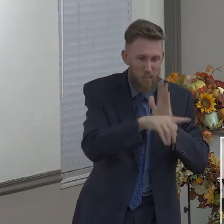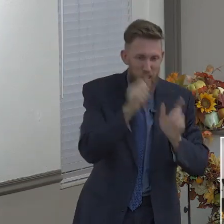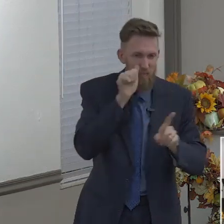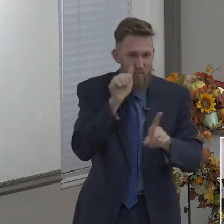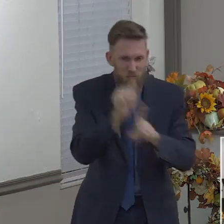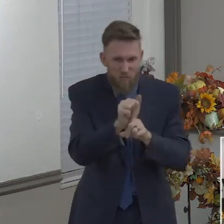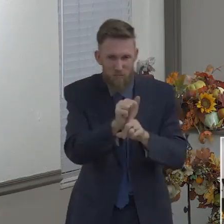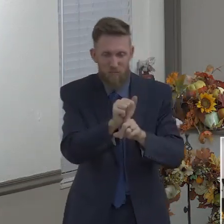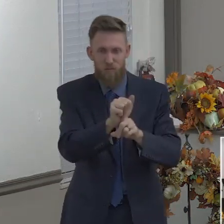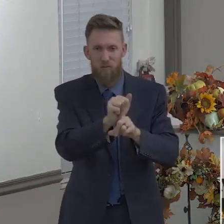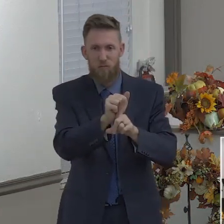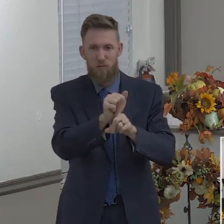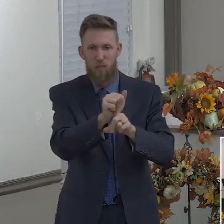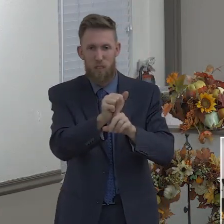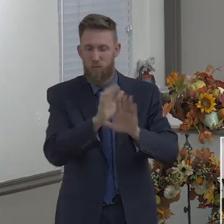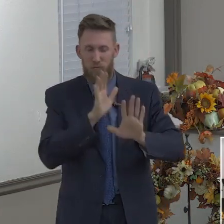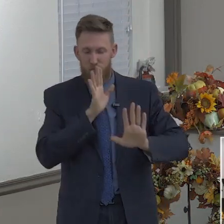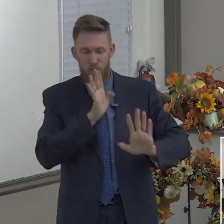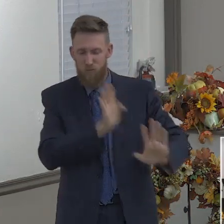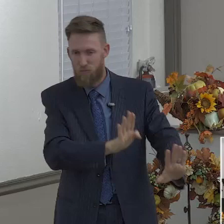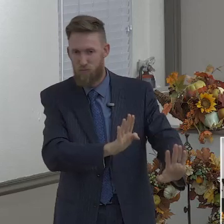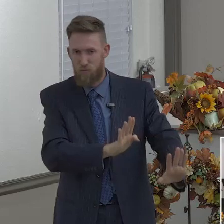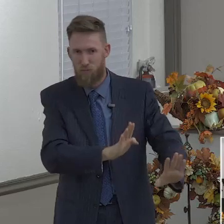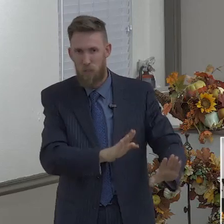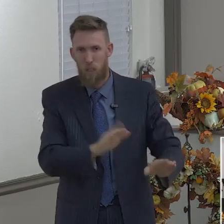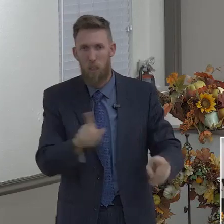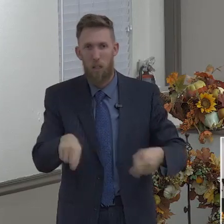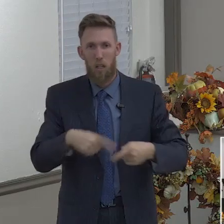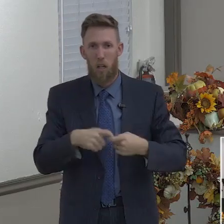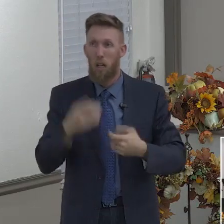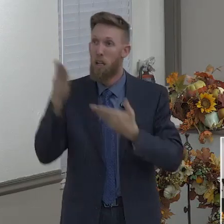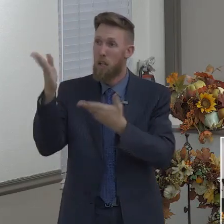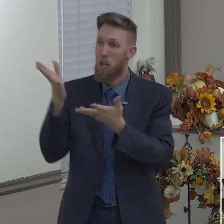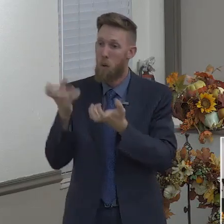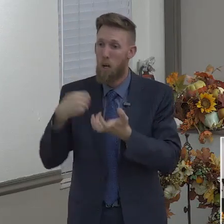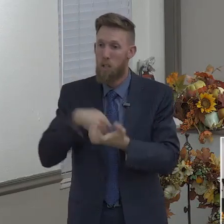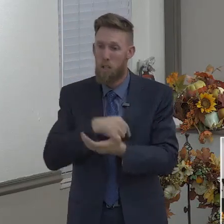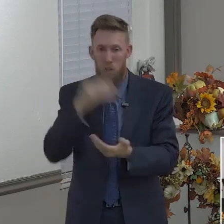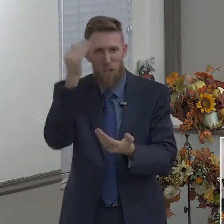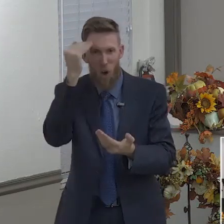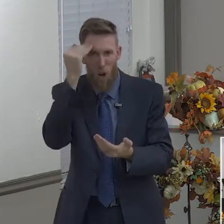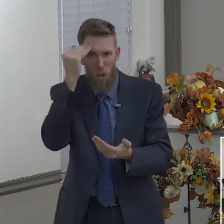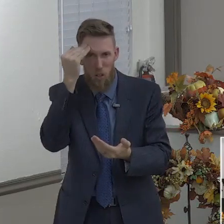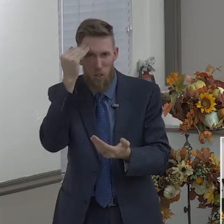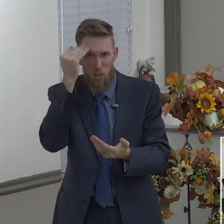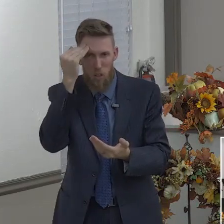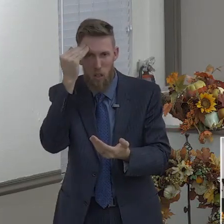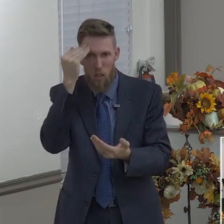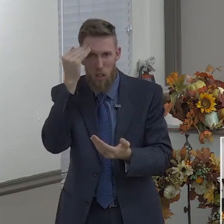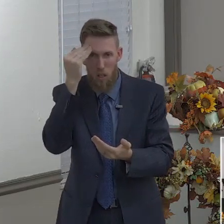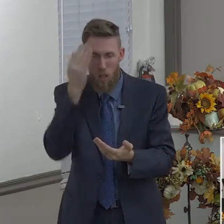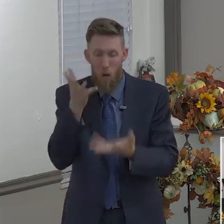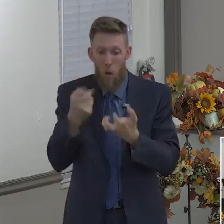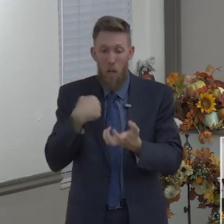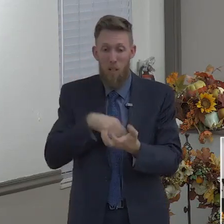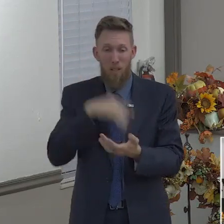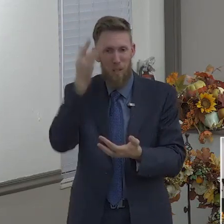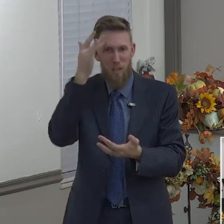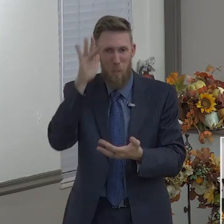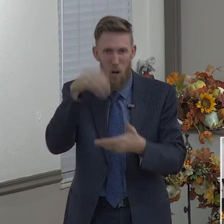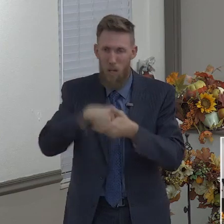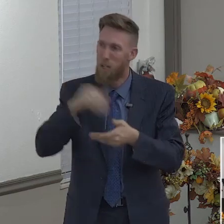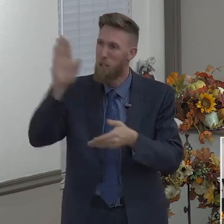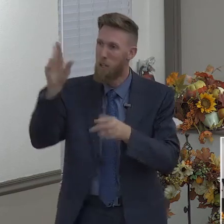So God wants us to have knowledge. He wants us to have knowledge of God's word because there are those who, in this world, that